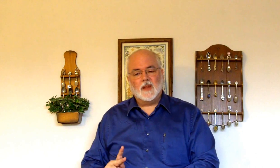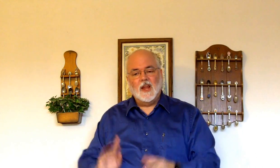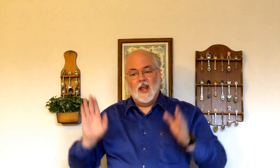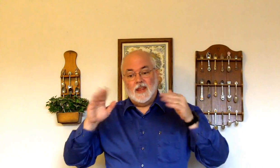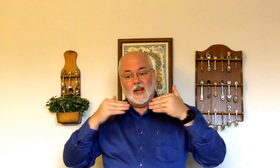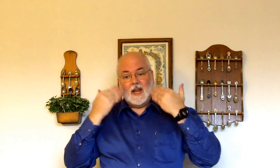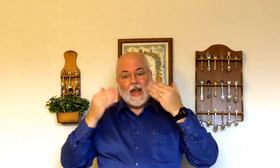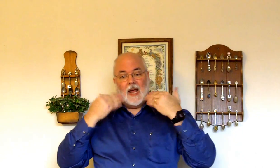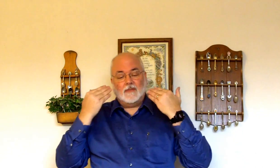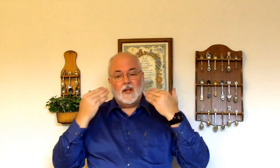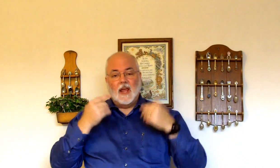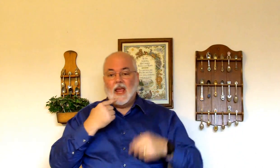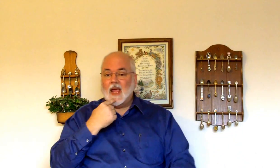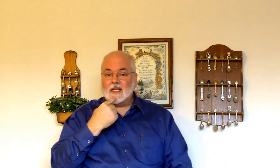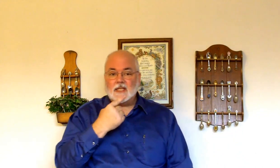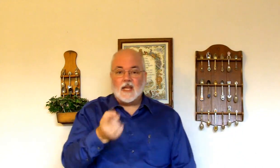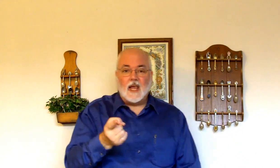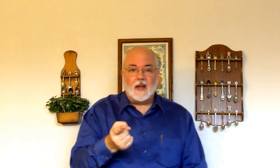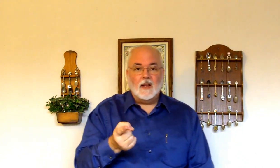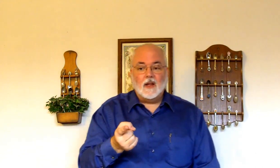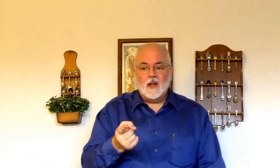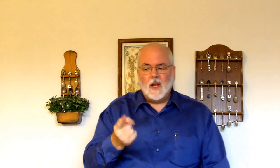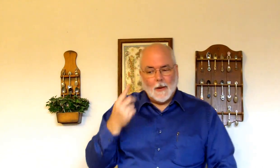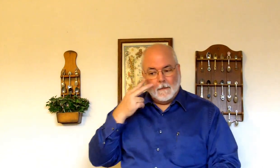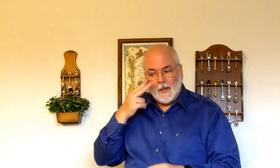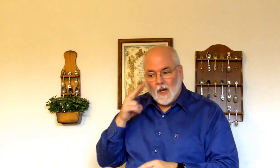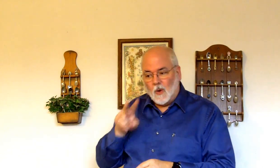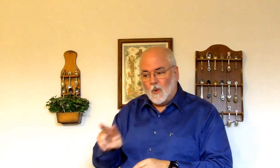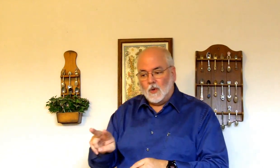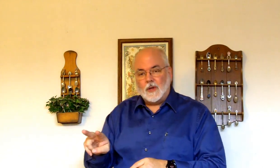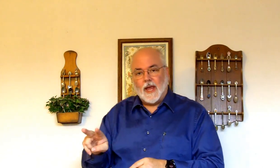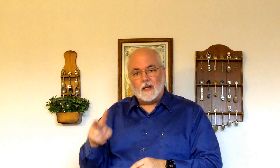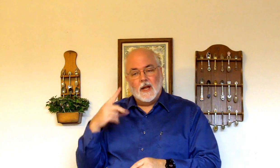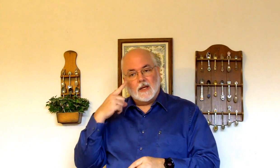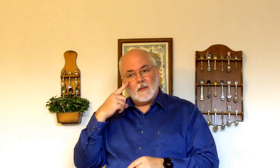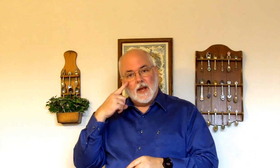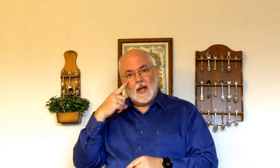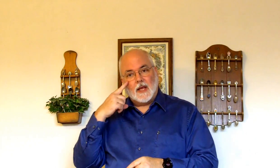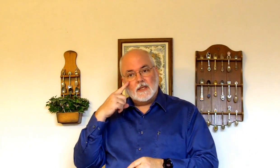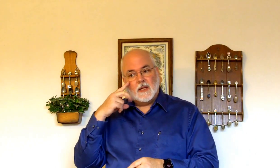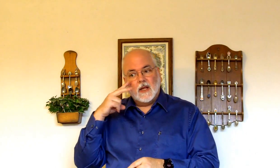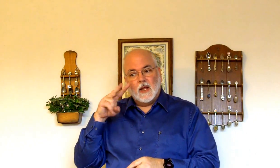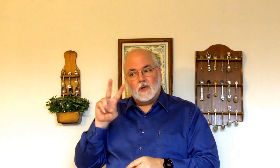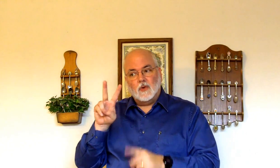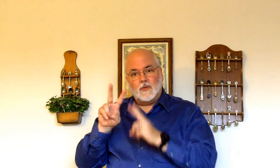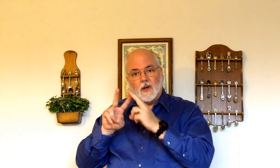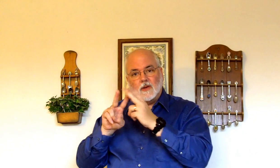They laughed. And said. Behold. Look at. Take my eyes. Two fingers.